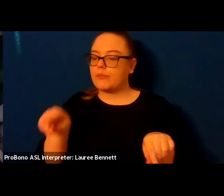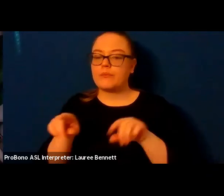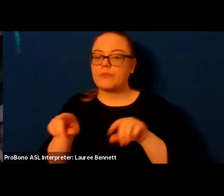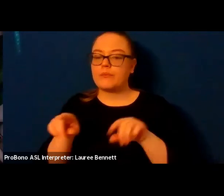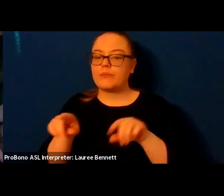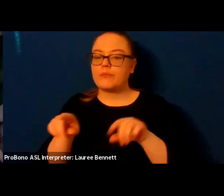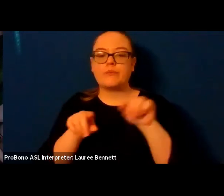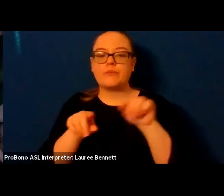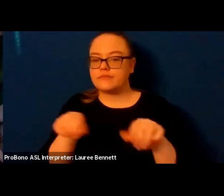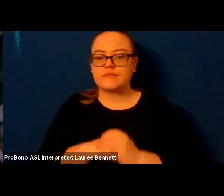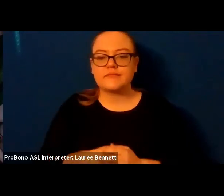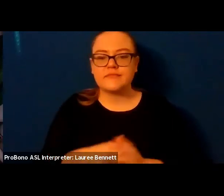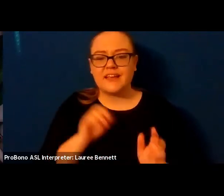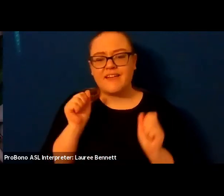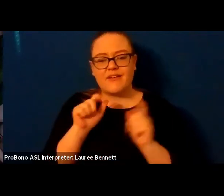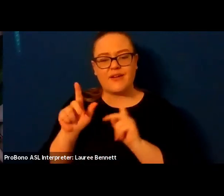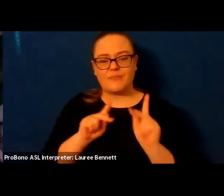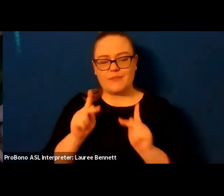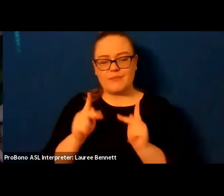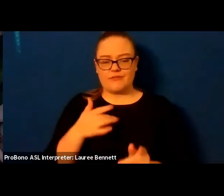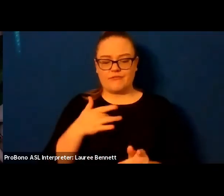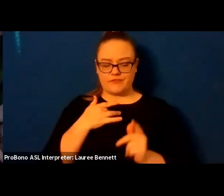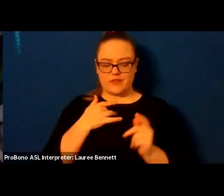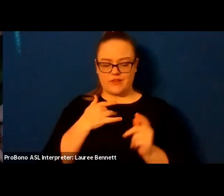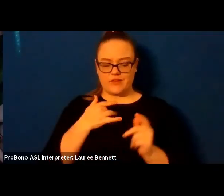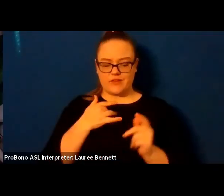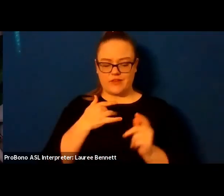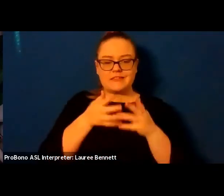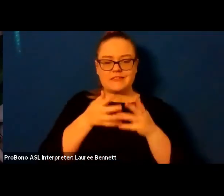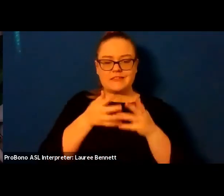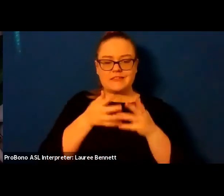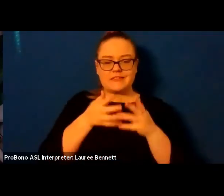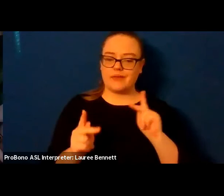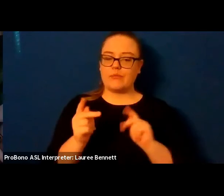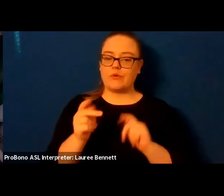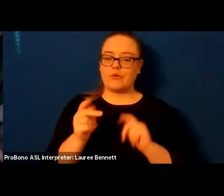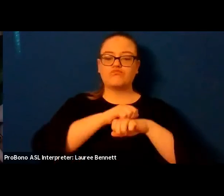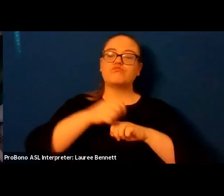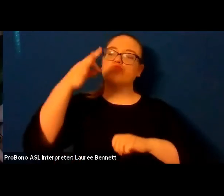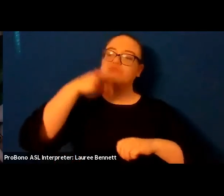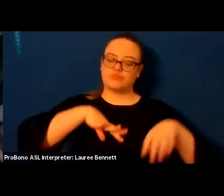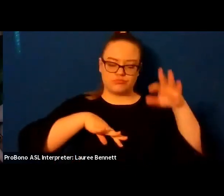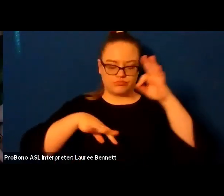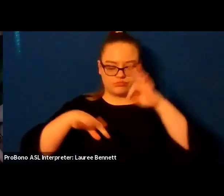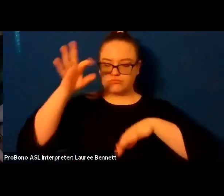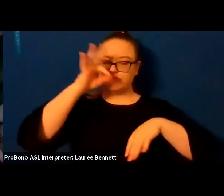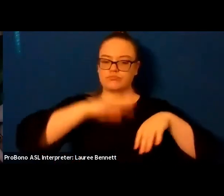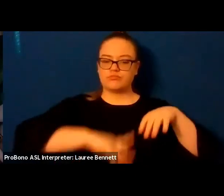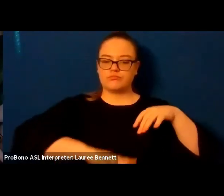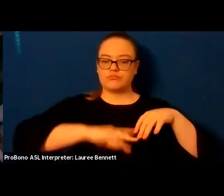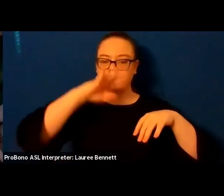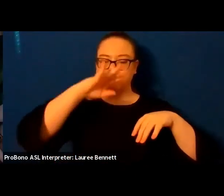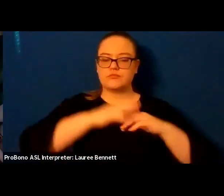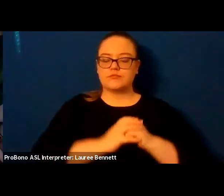once upon a time you believed little by little does the trick you believed the water water would